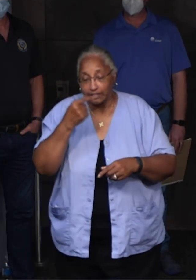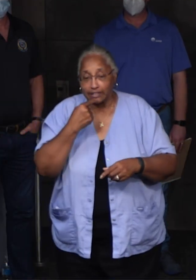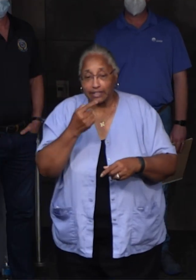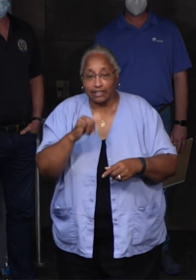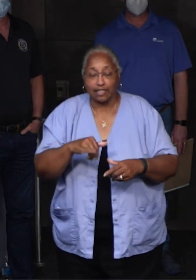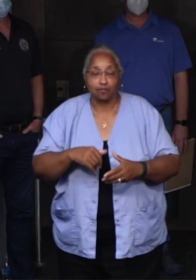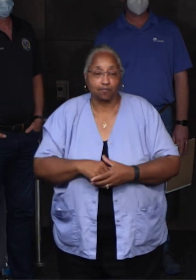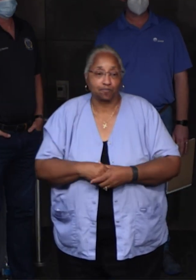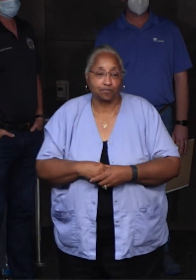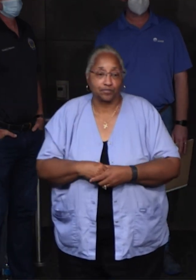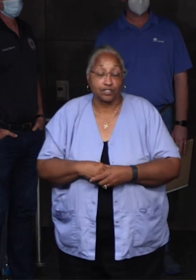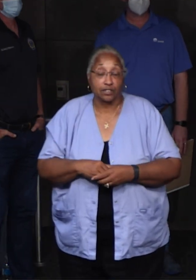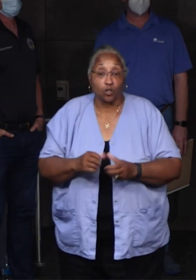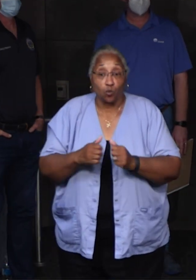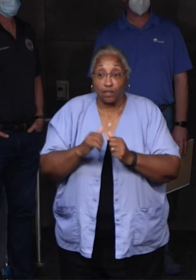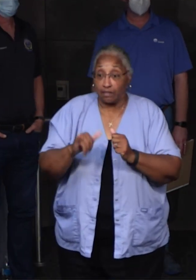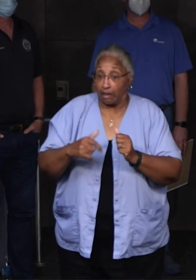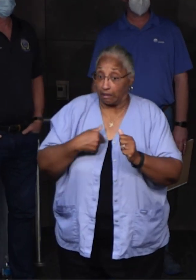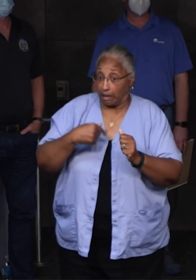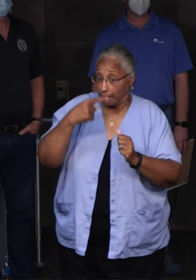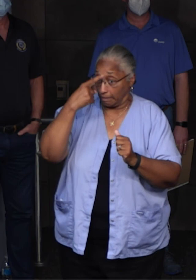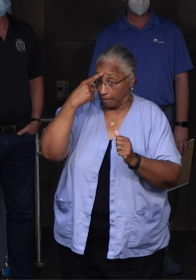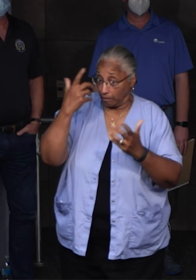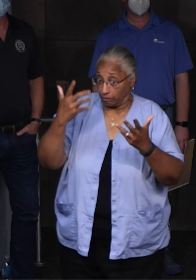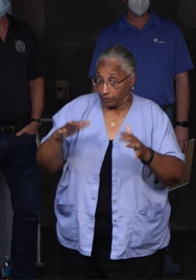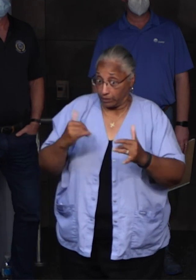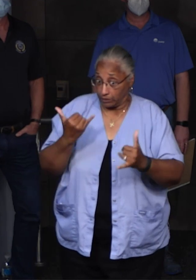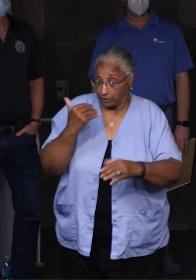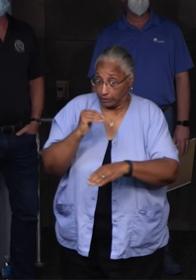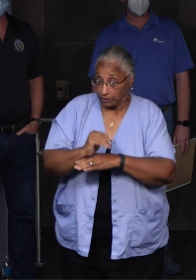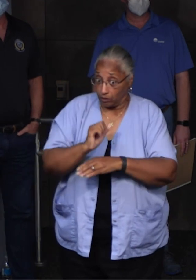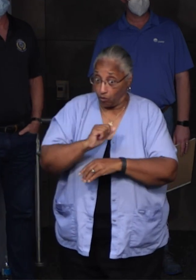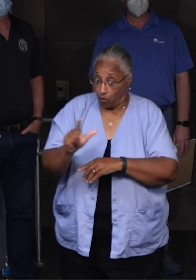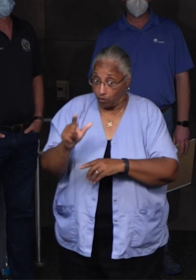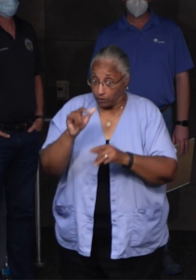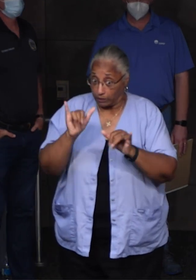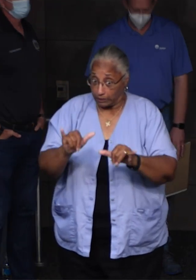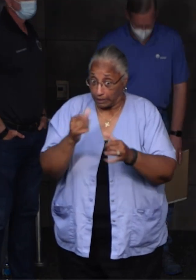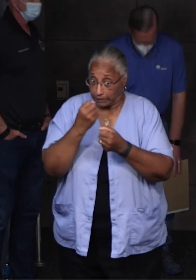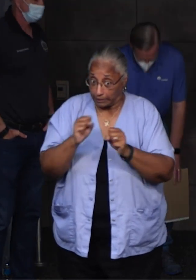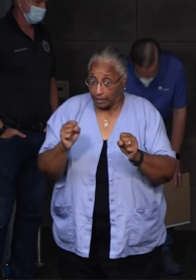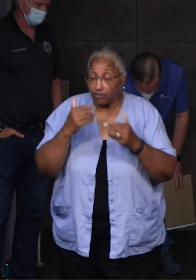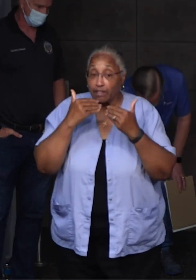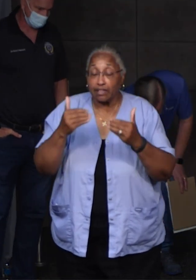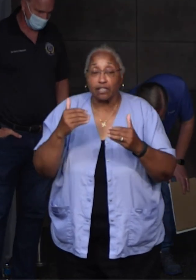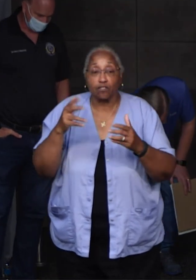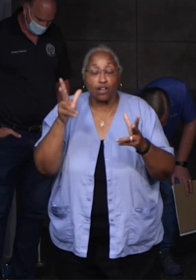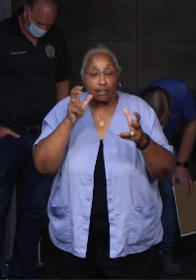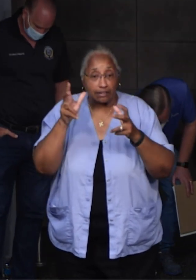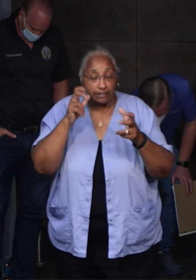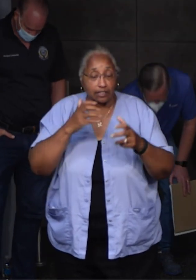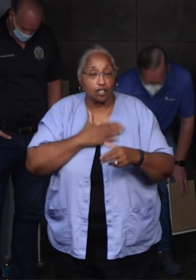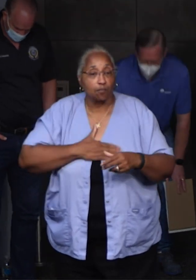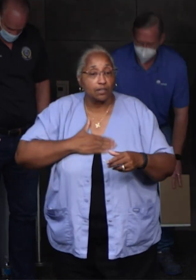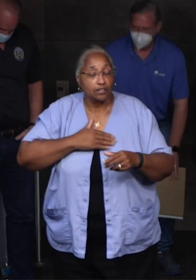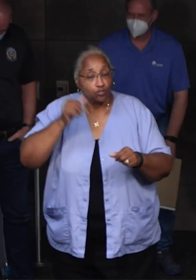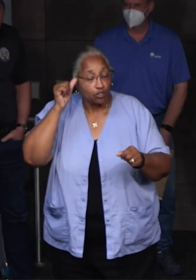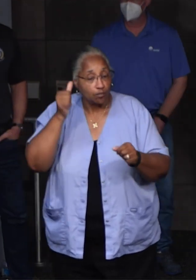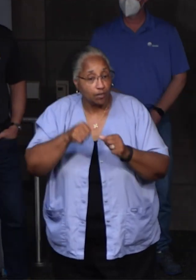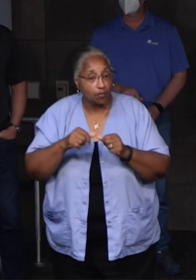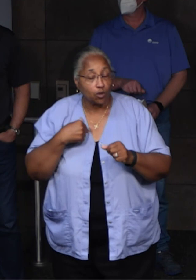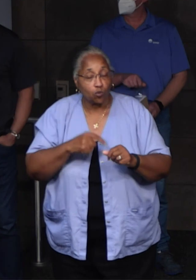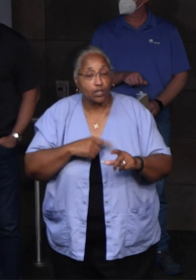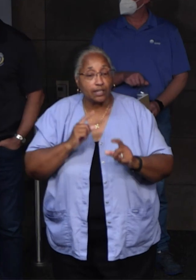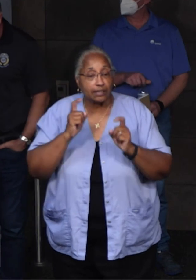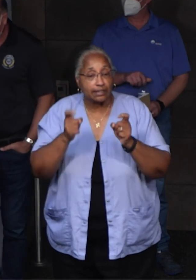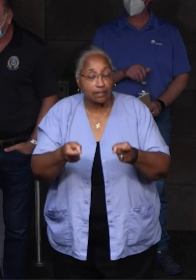the press conference. And with that, I think we will conclude this evening. Everyone be safe. Thank you for listening. And please remember, we're giving you